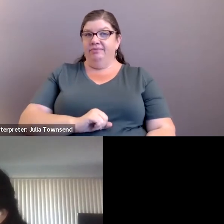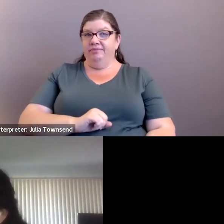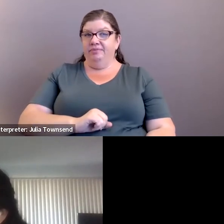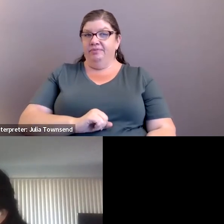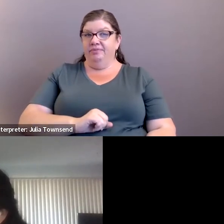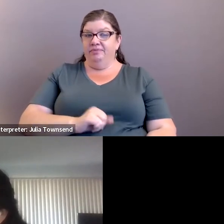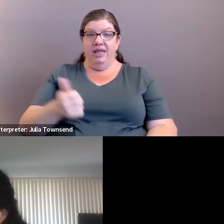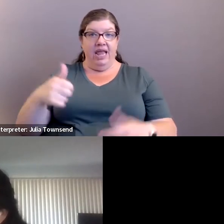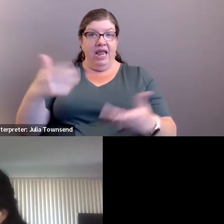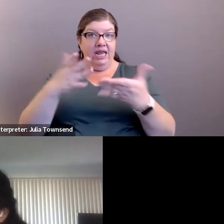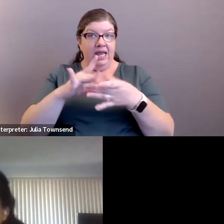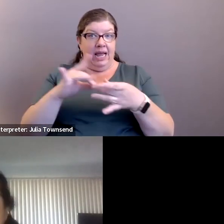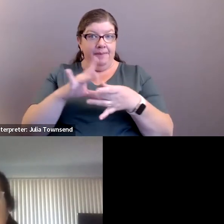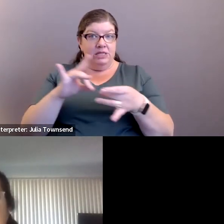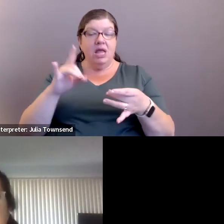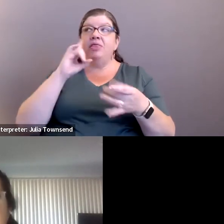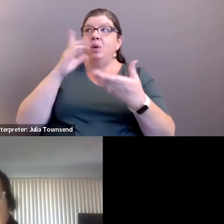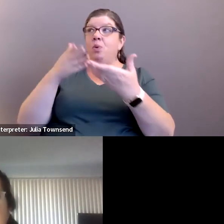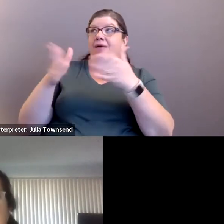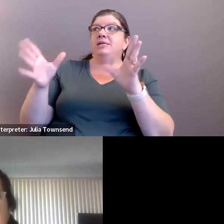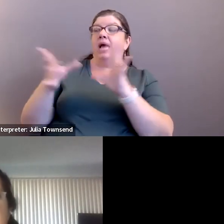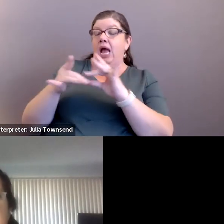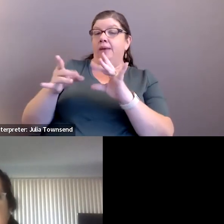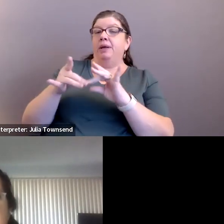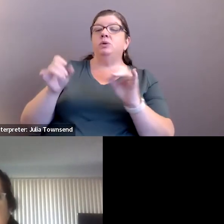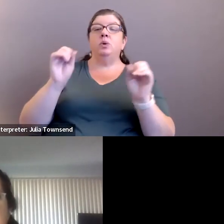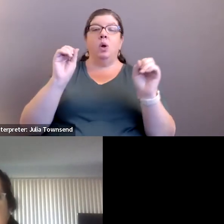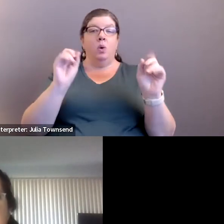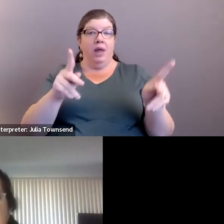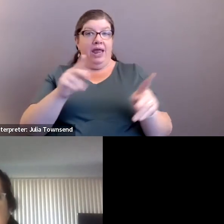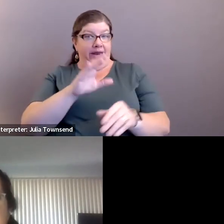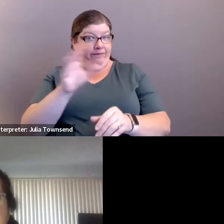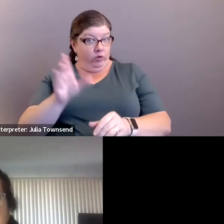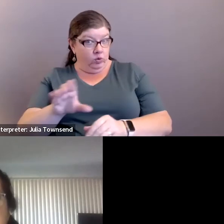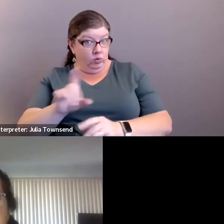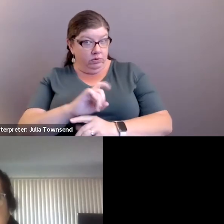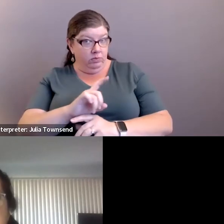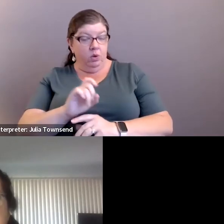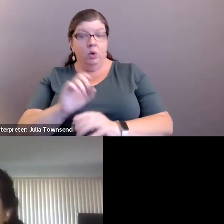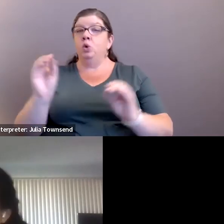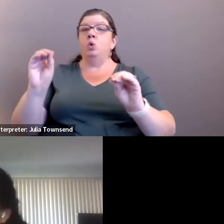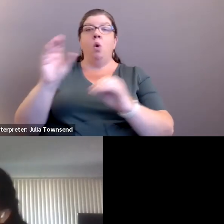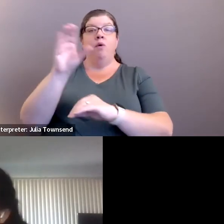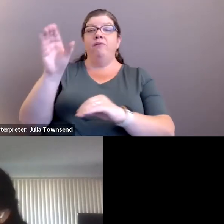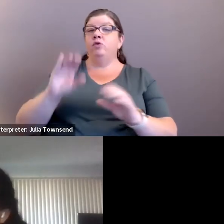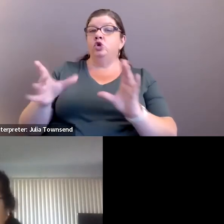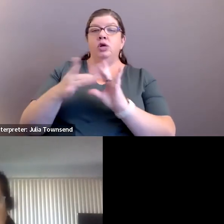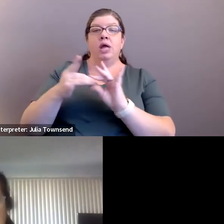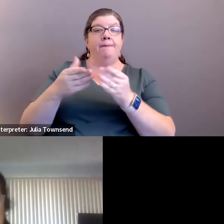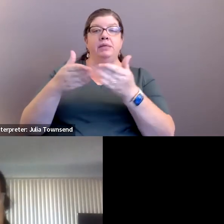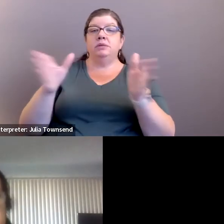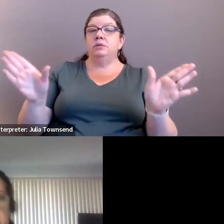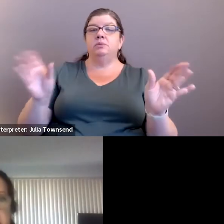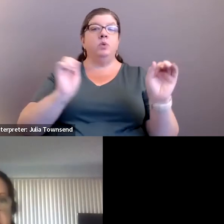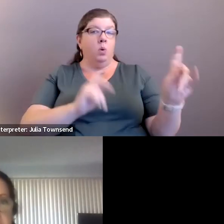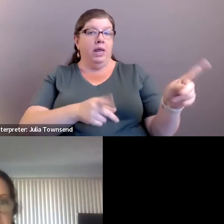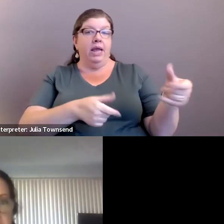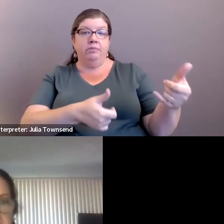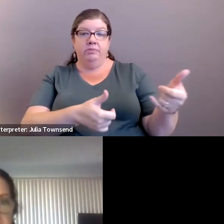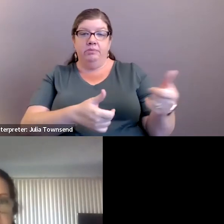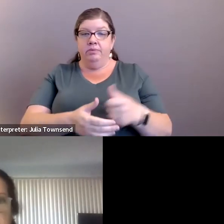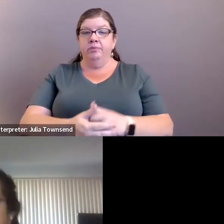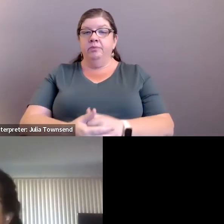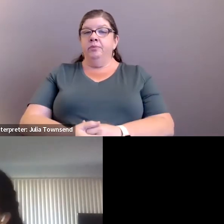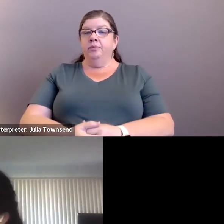No. We do have some public comments. Okay. In virtual too. No virtual public comments. Okay. they're in the room.